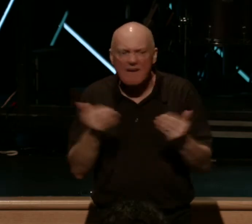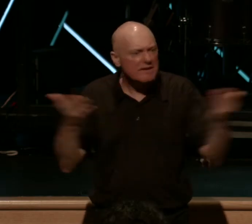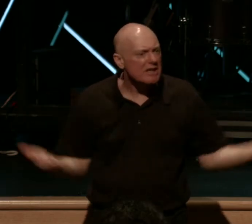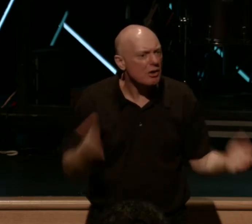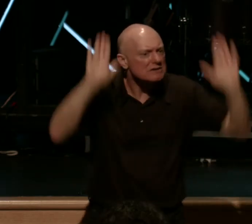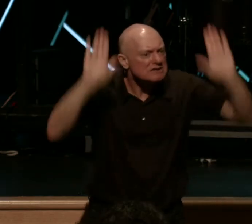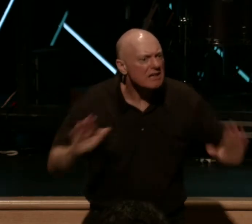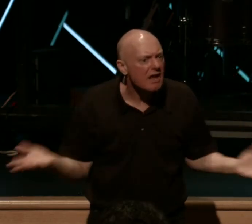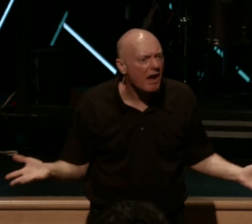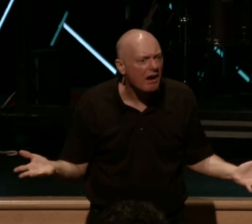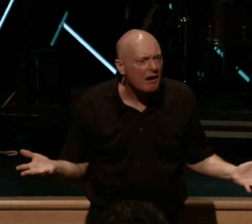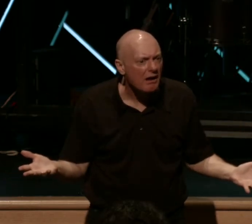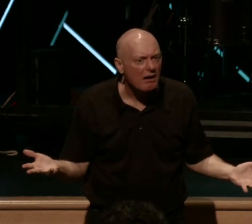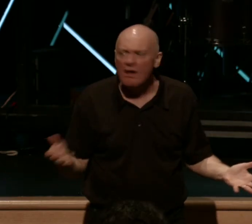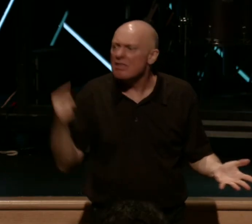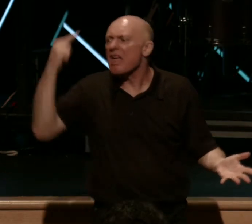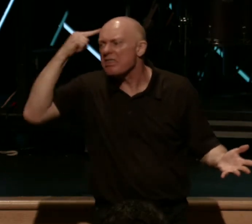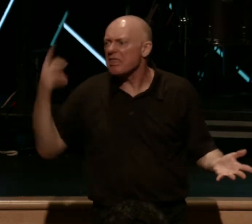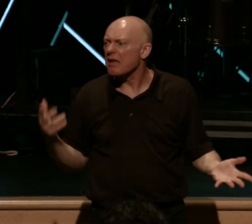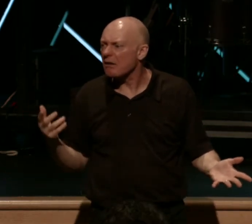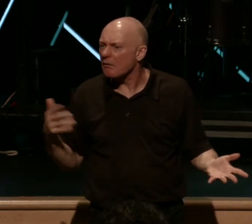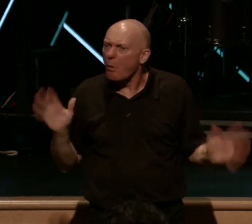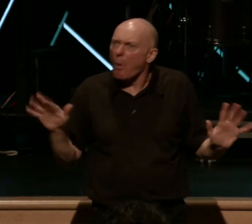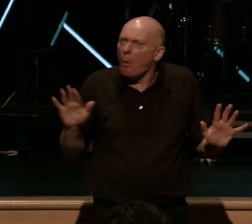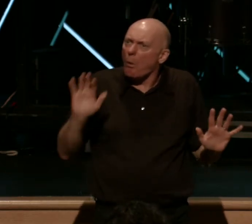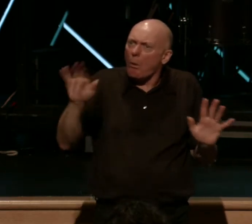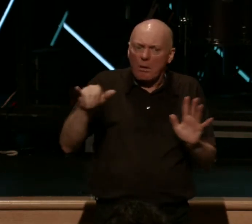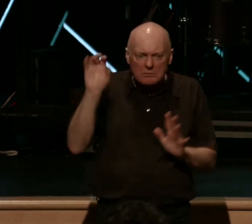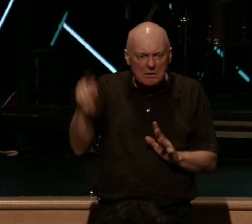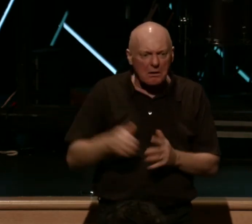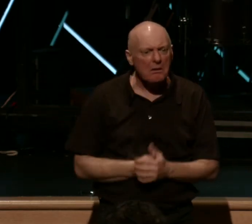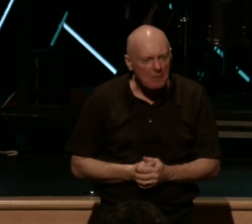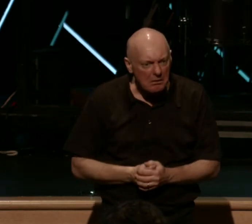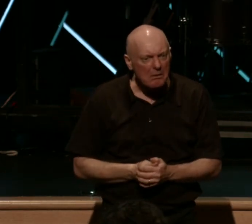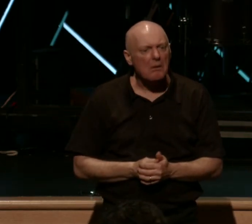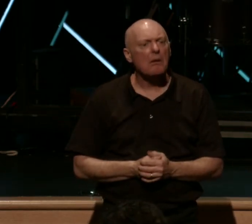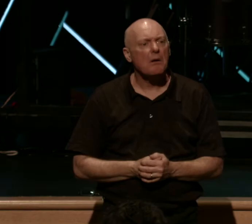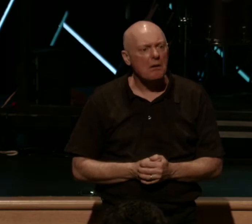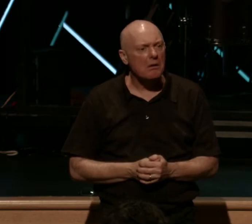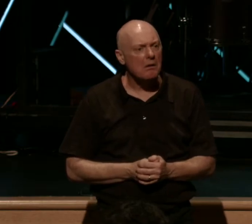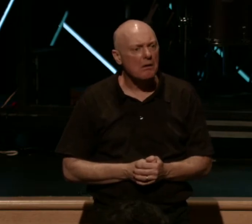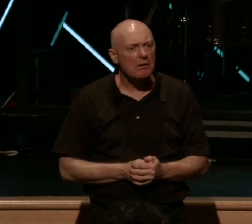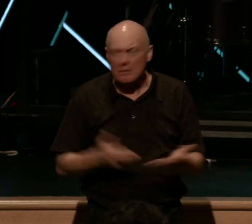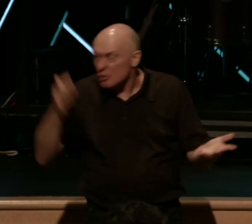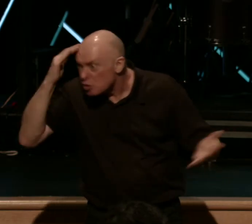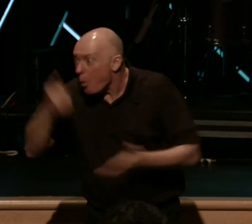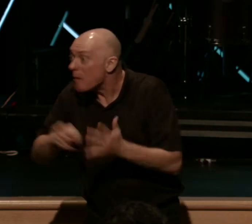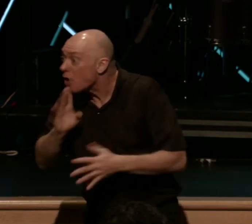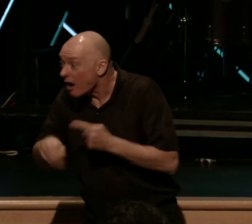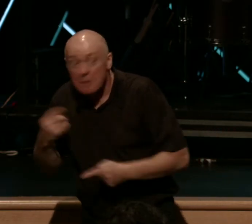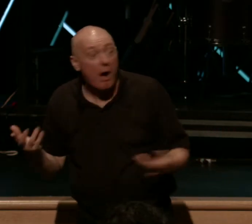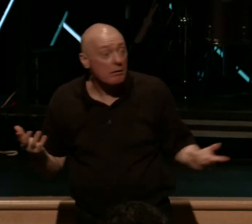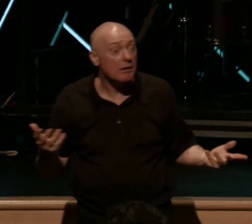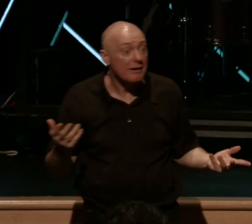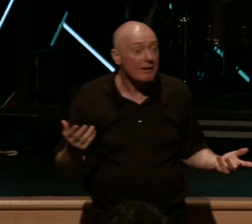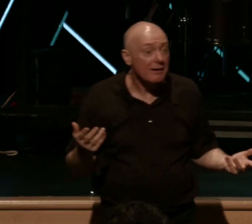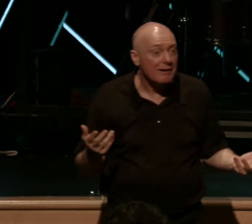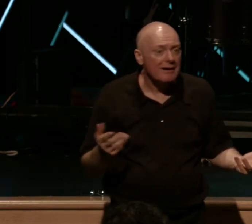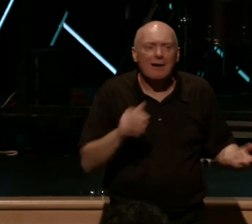Sunday, and they think that's Christianity. Does somebody know what I'm talking about here? And I'm not trying to grind an